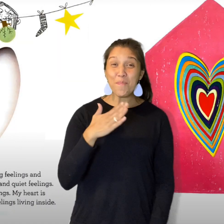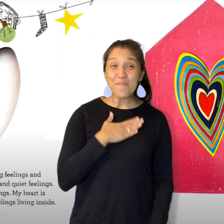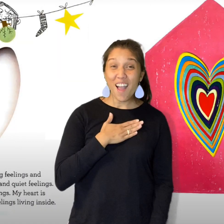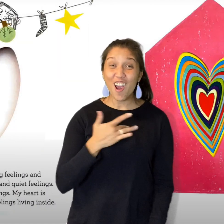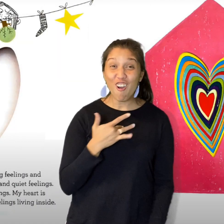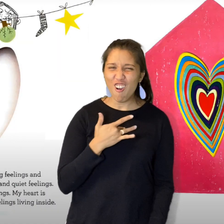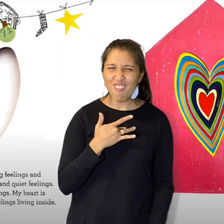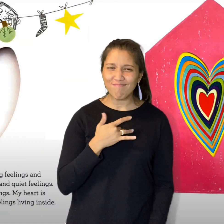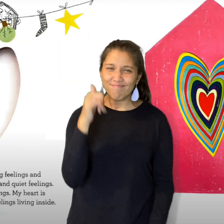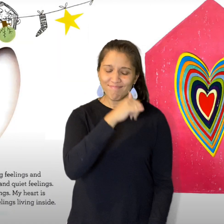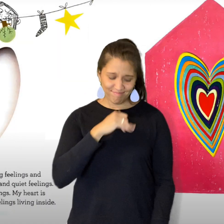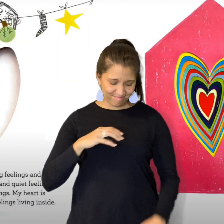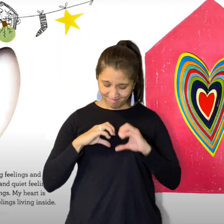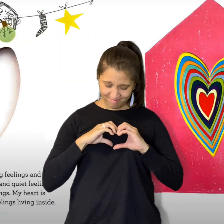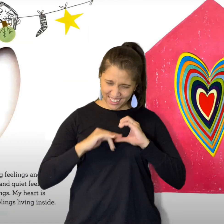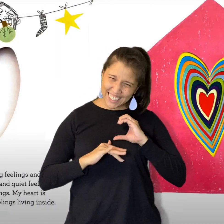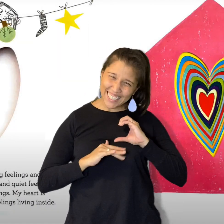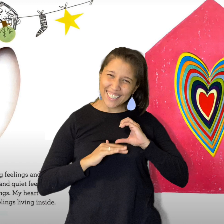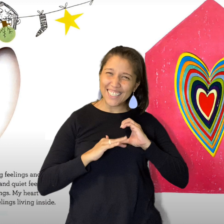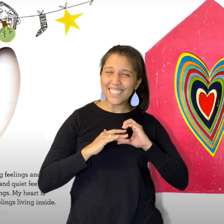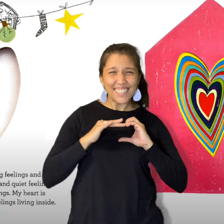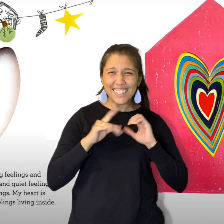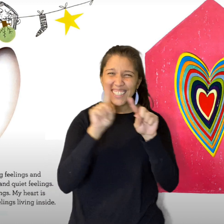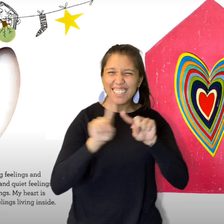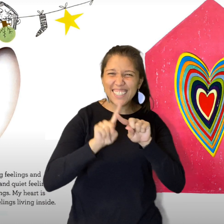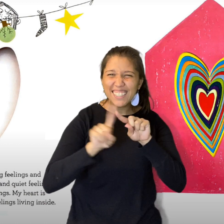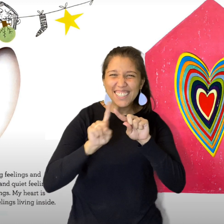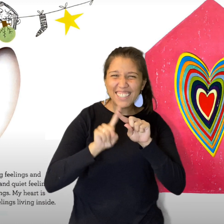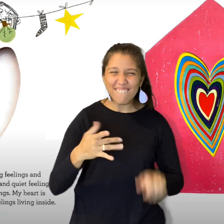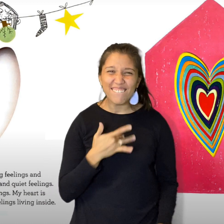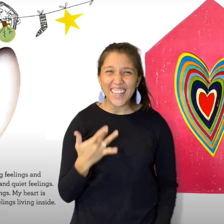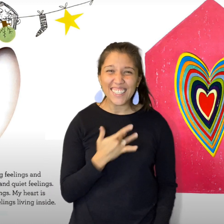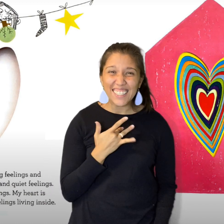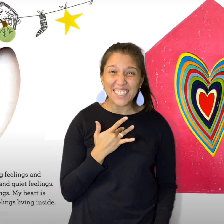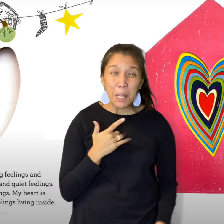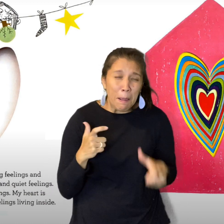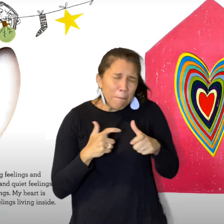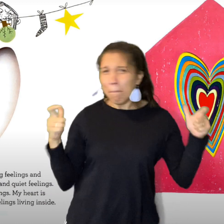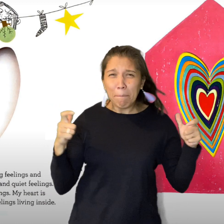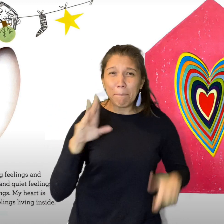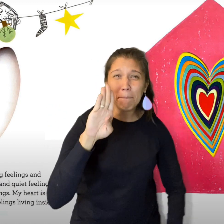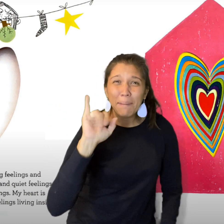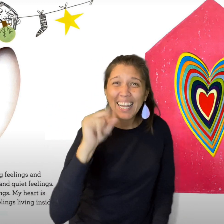My heart is full of feelings, big feelings